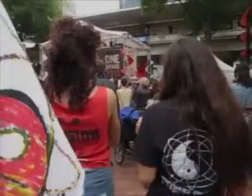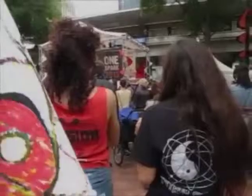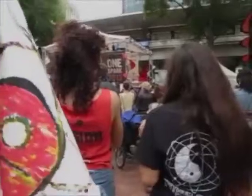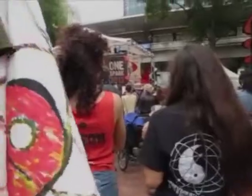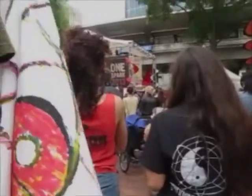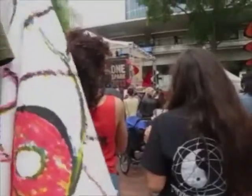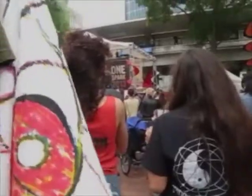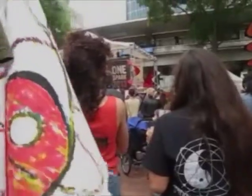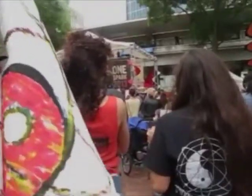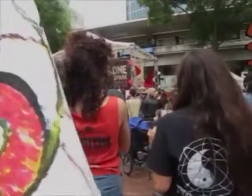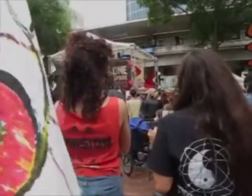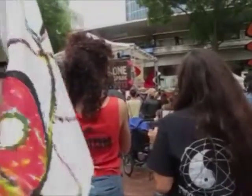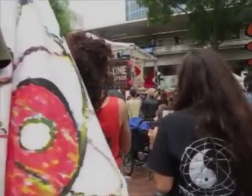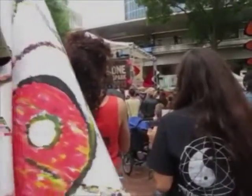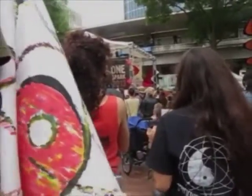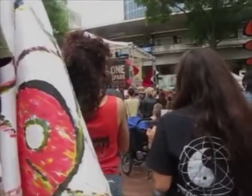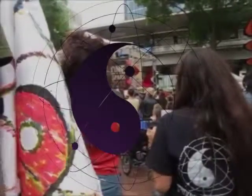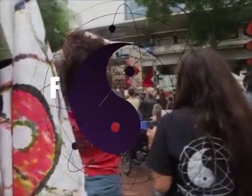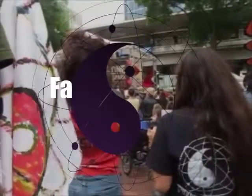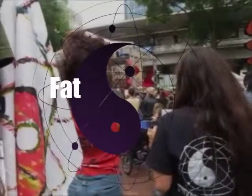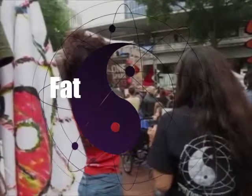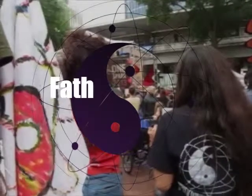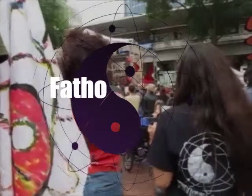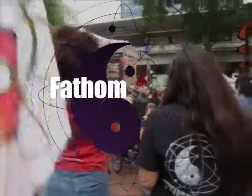Let's give it up for the Creator Team from the Fathom Spirit!